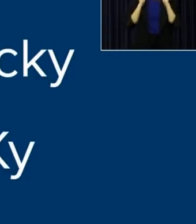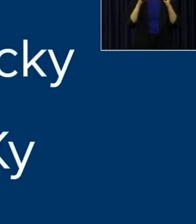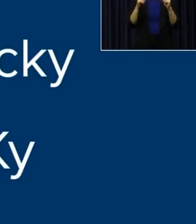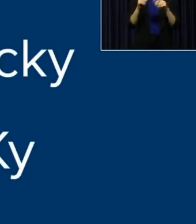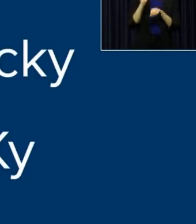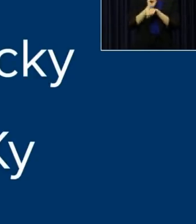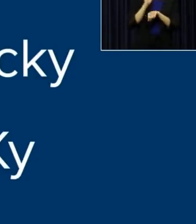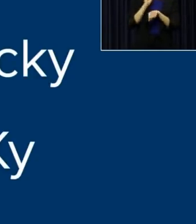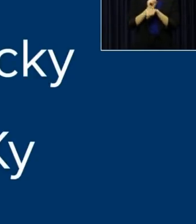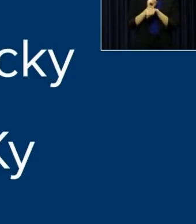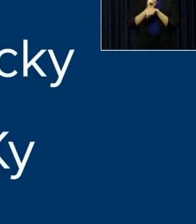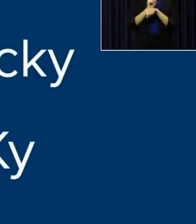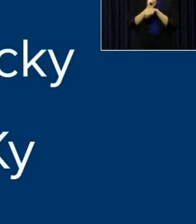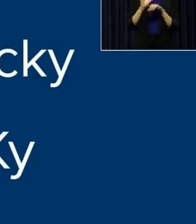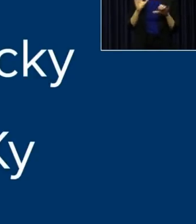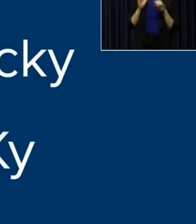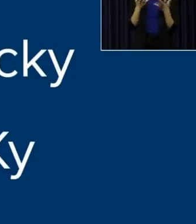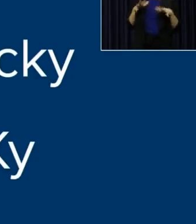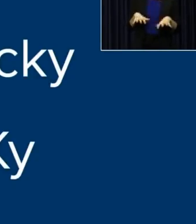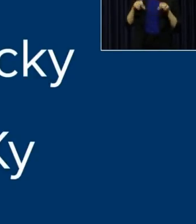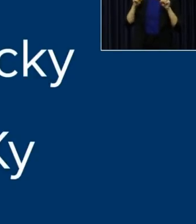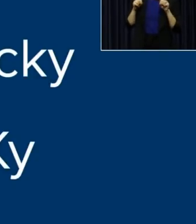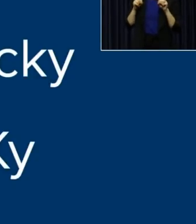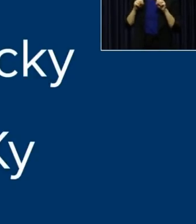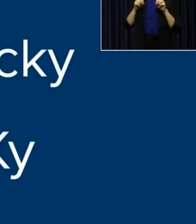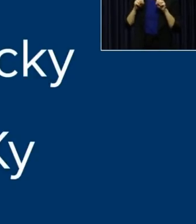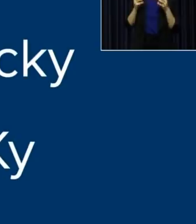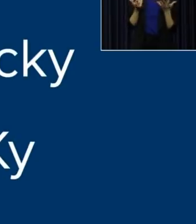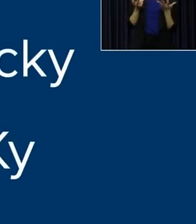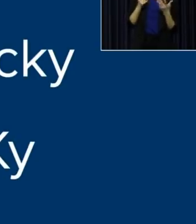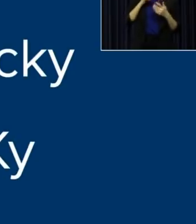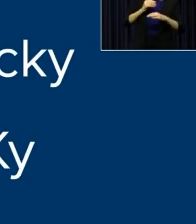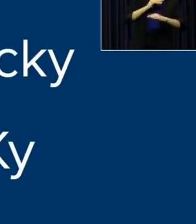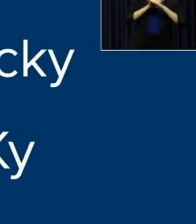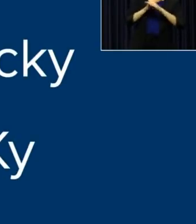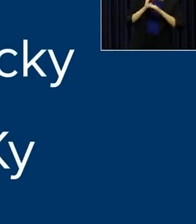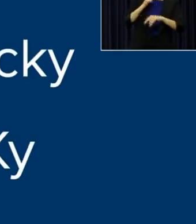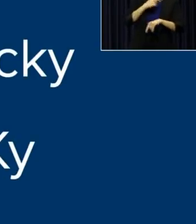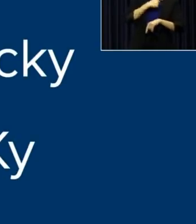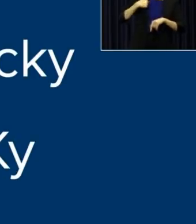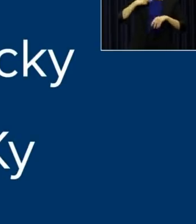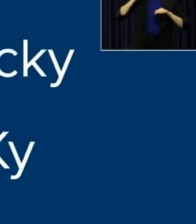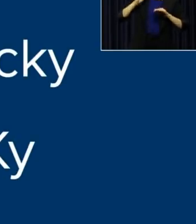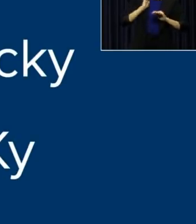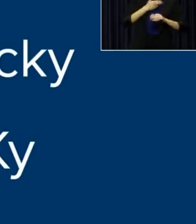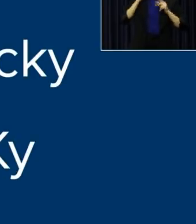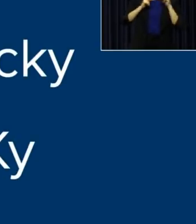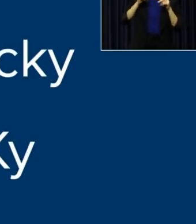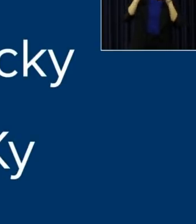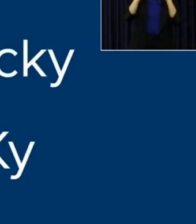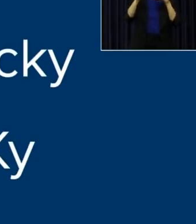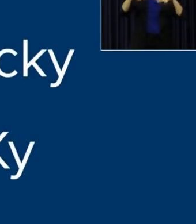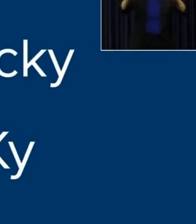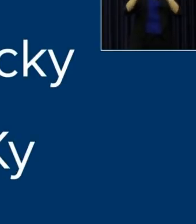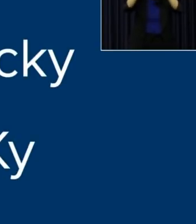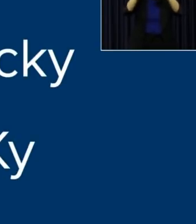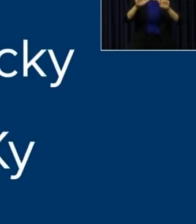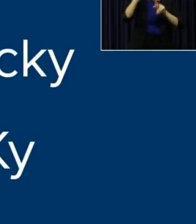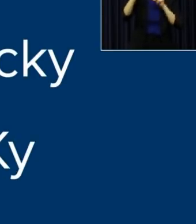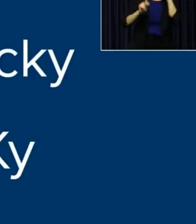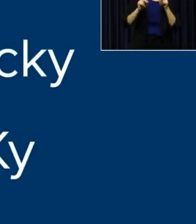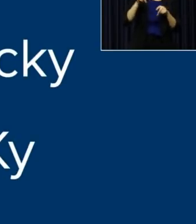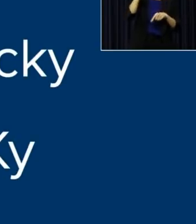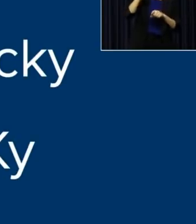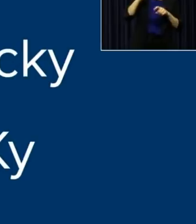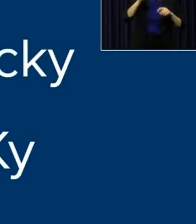jobs to do what it takes to protect our people. Kentuckians, you are great people. We need you to be the